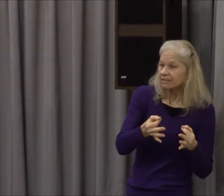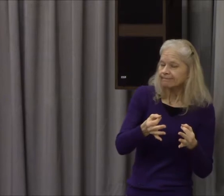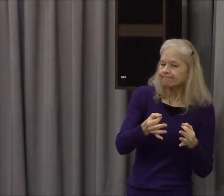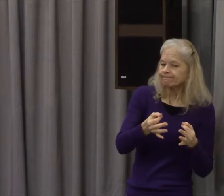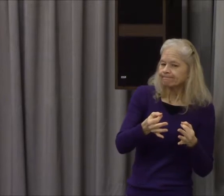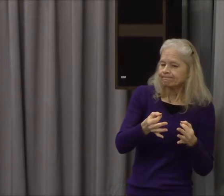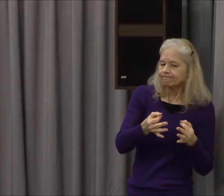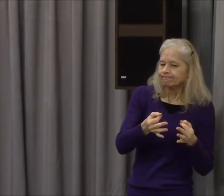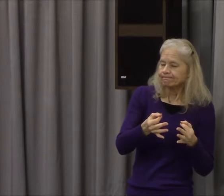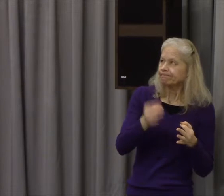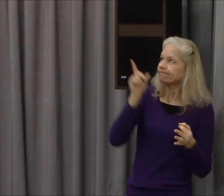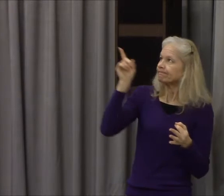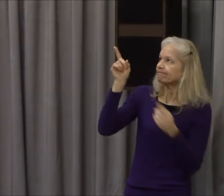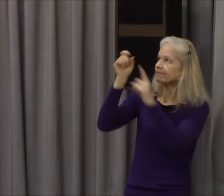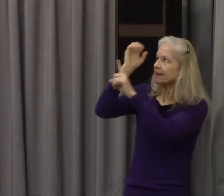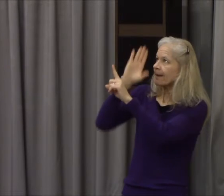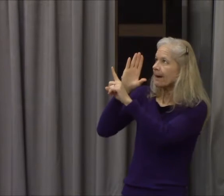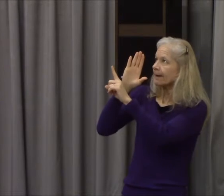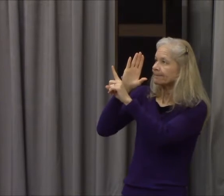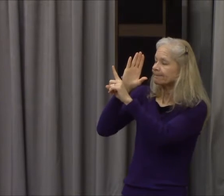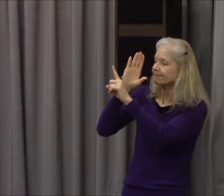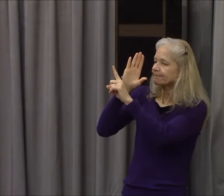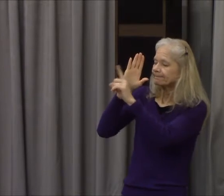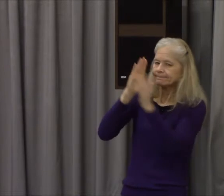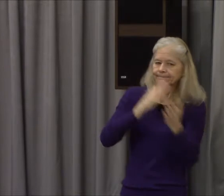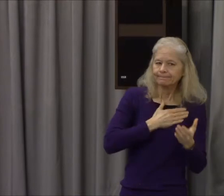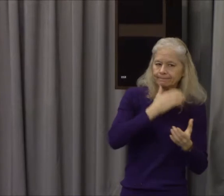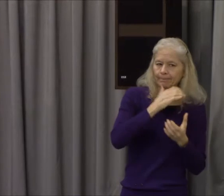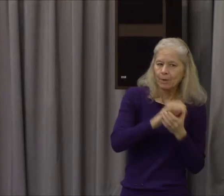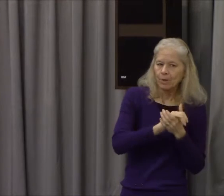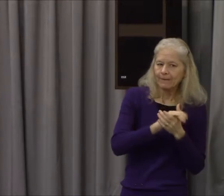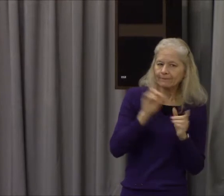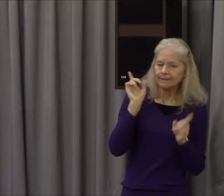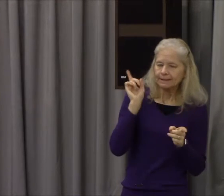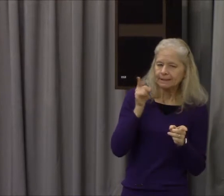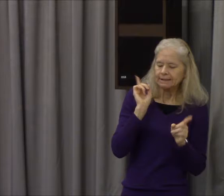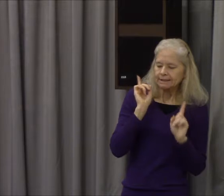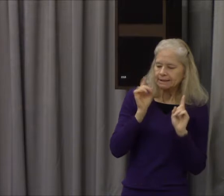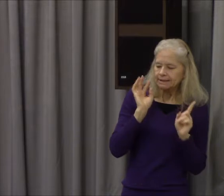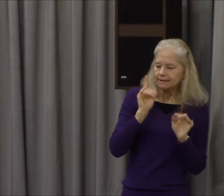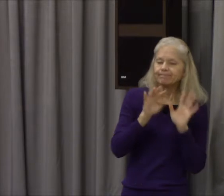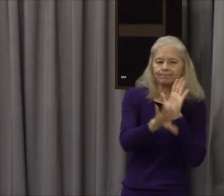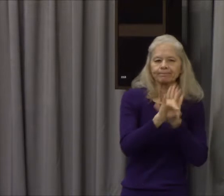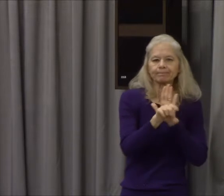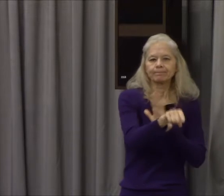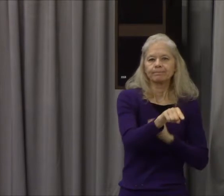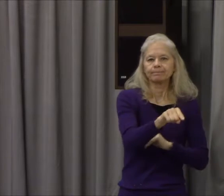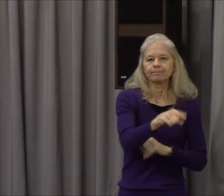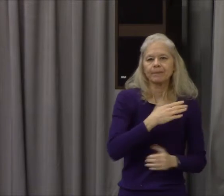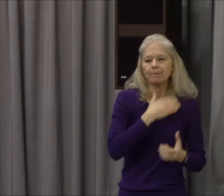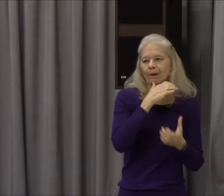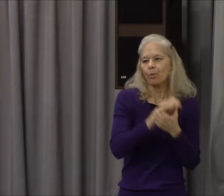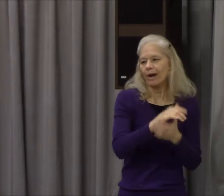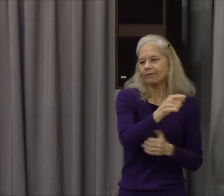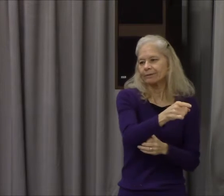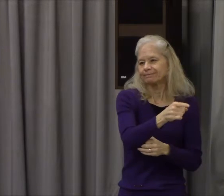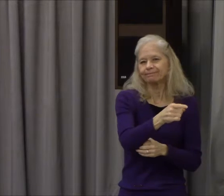picked another over God you see you see in that second meeting there God showed us the strength of sin